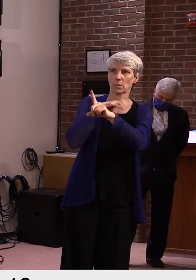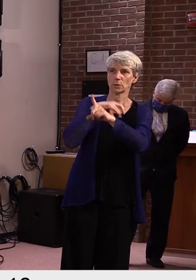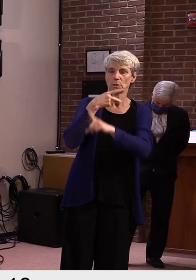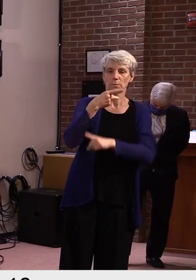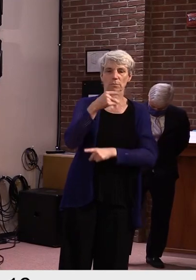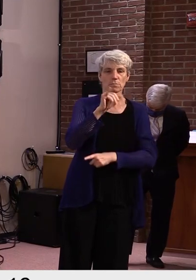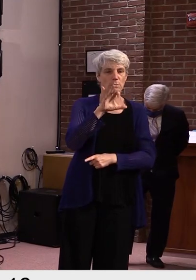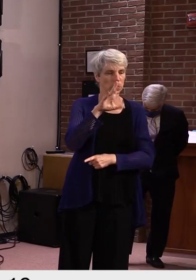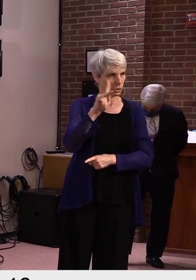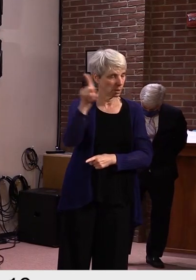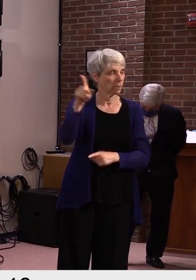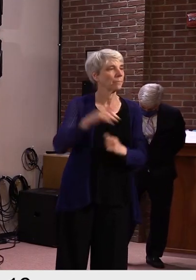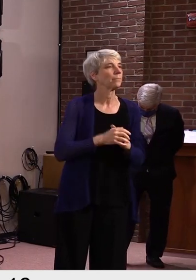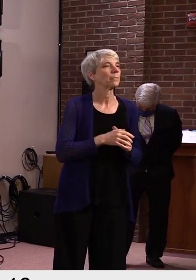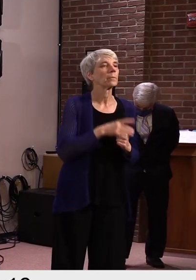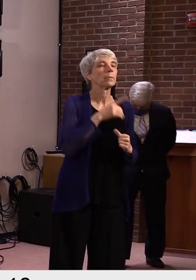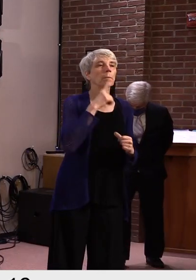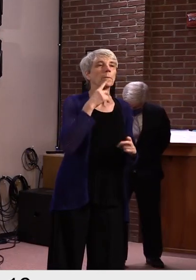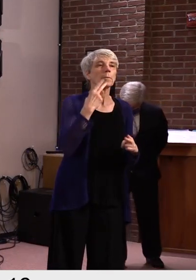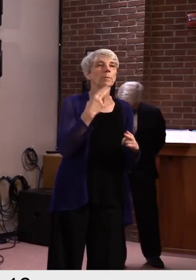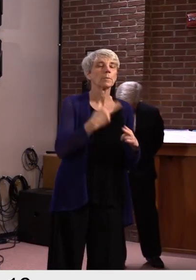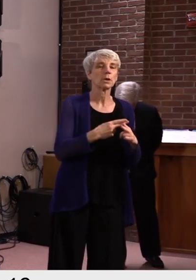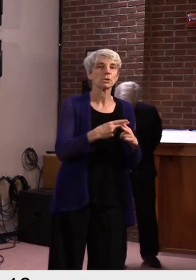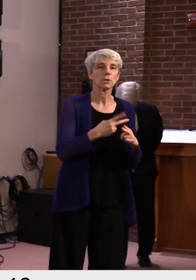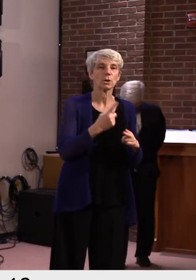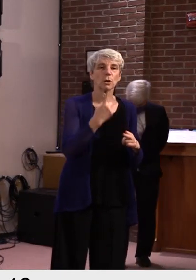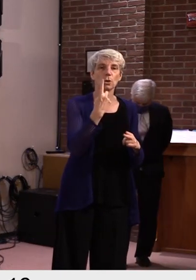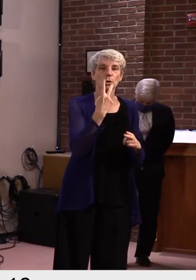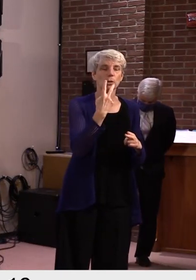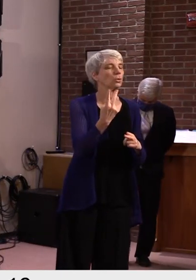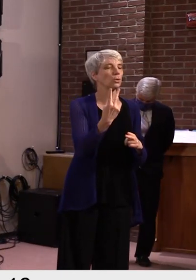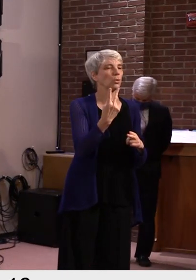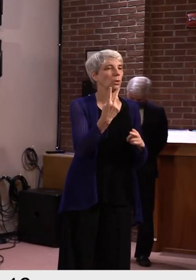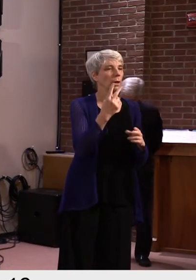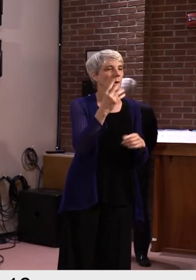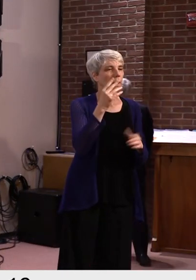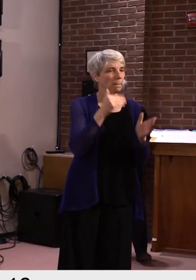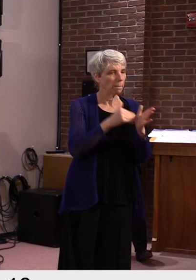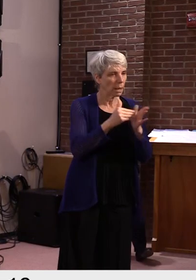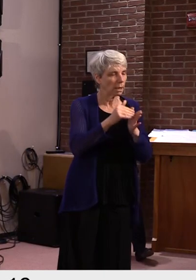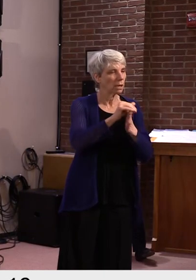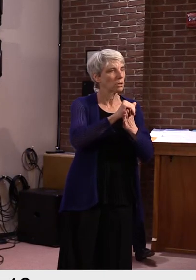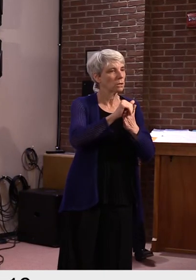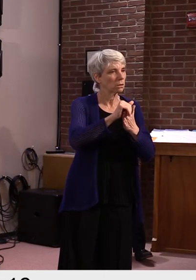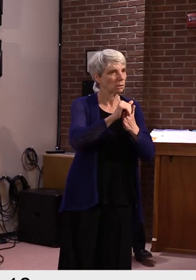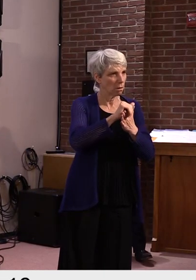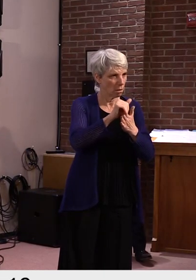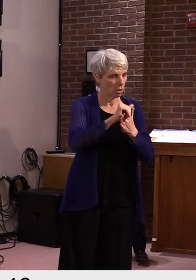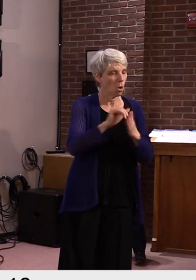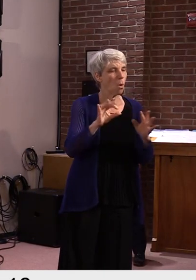of the $2 million worth of property settlement